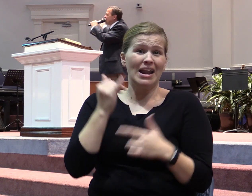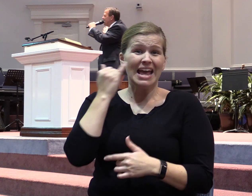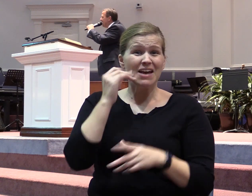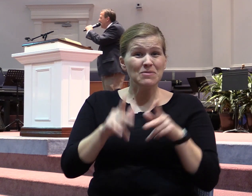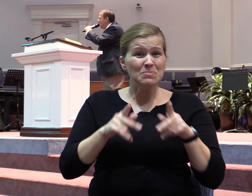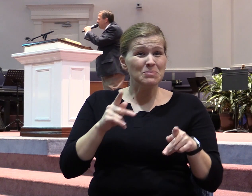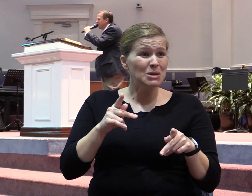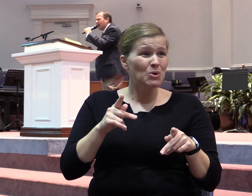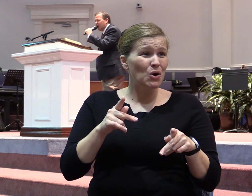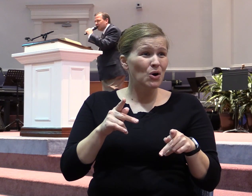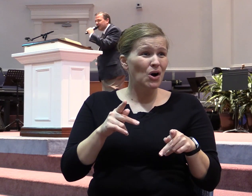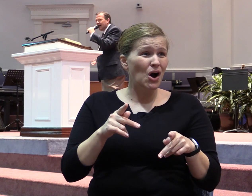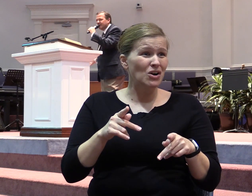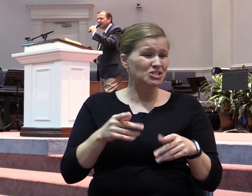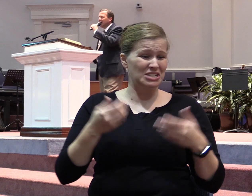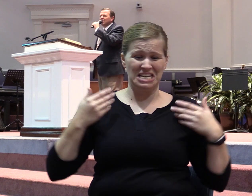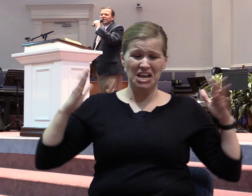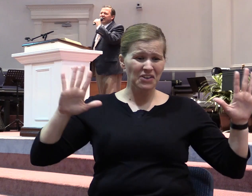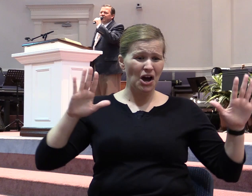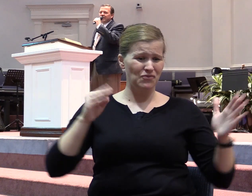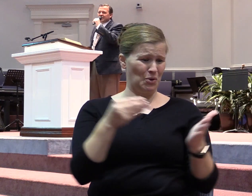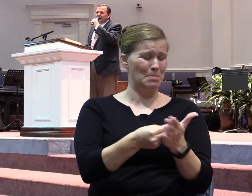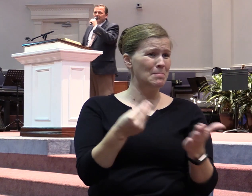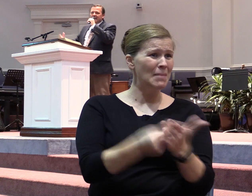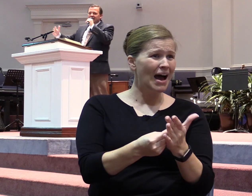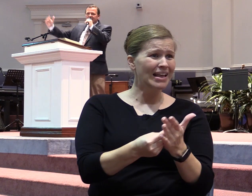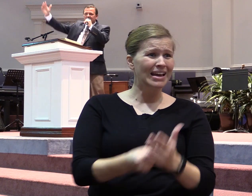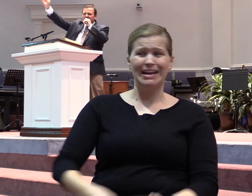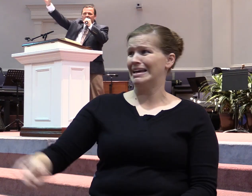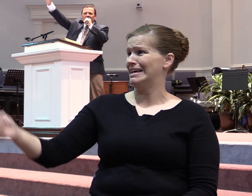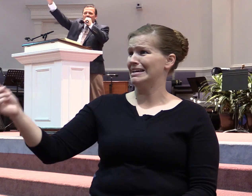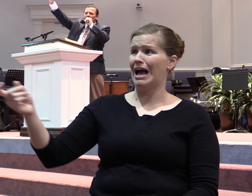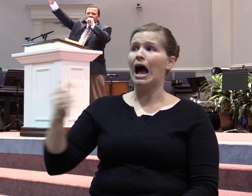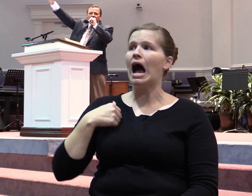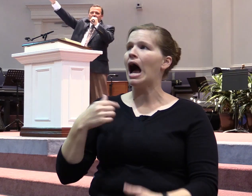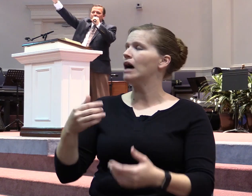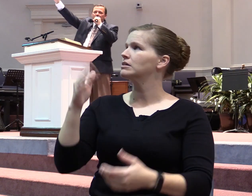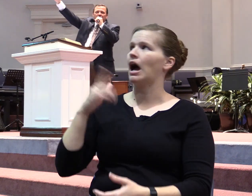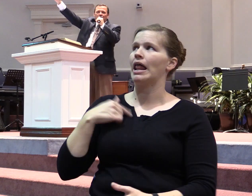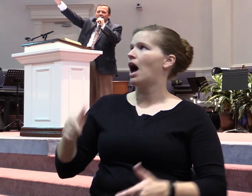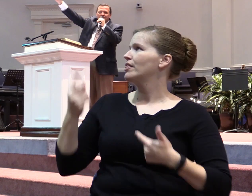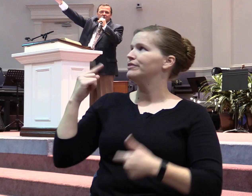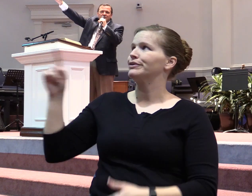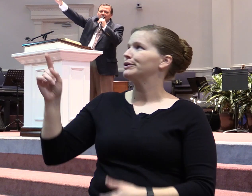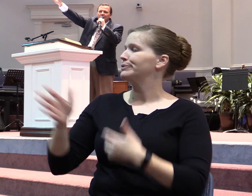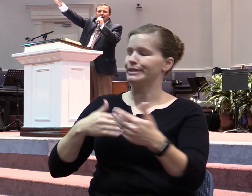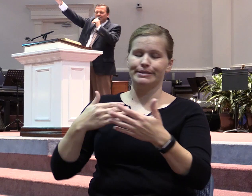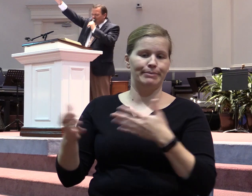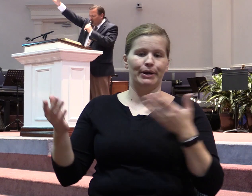selling out for dollar signs, give me somebody that says, God, I'll live for you no matter what comes or